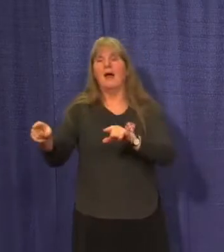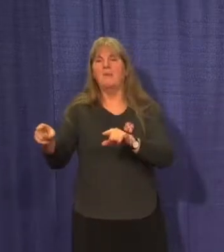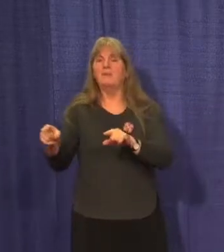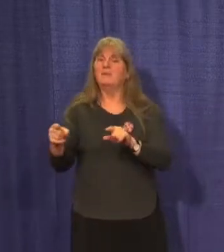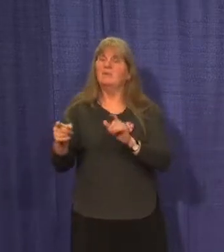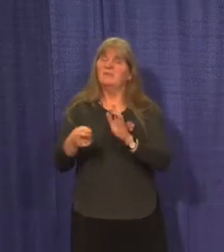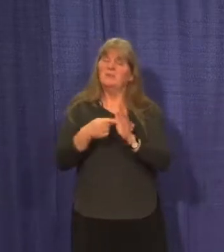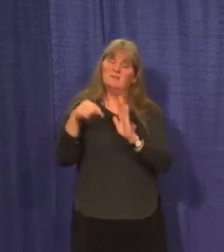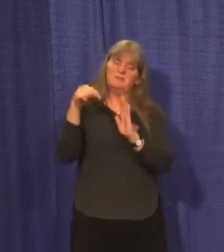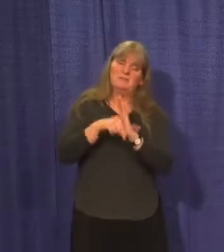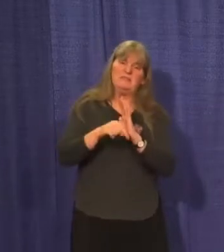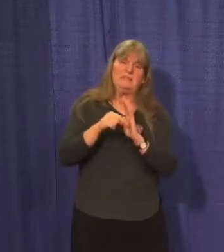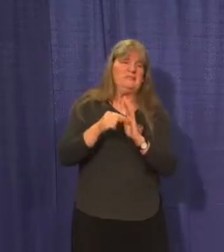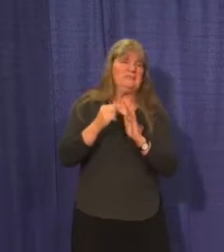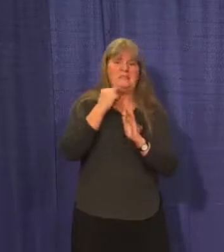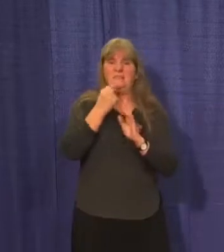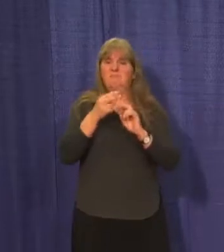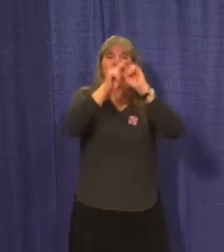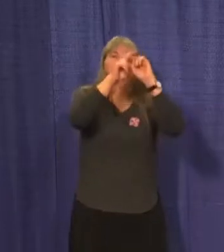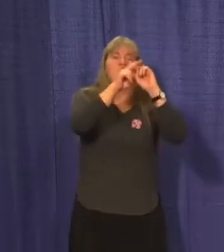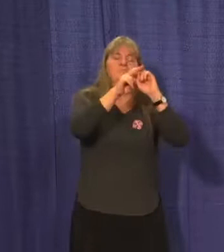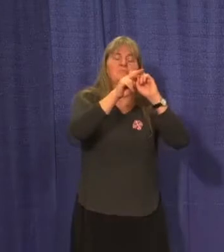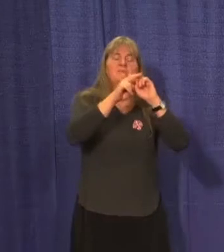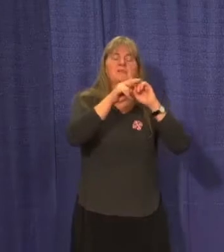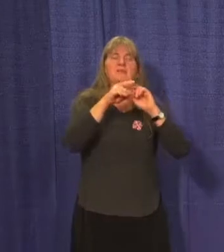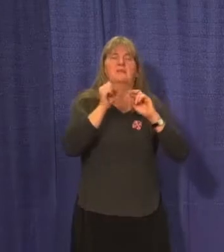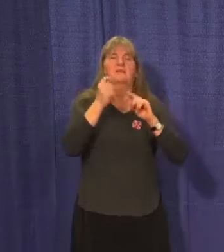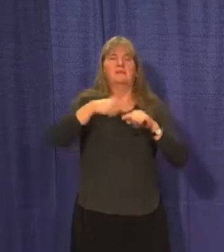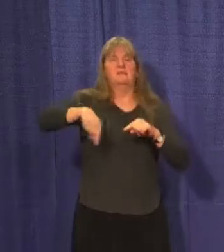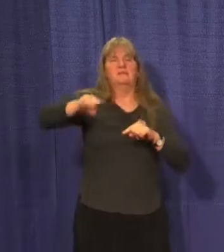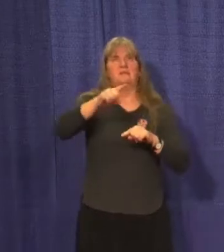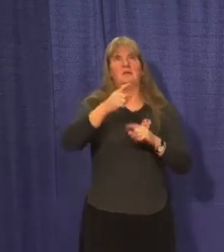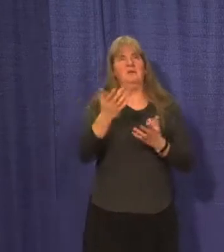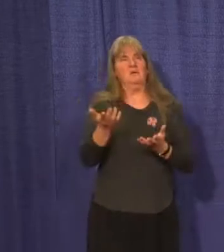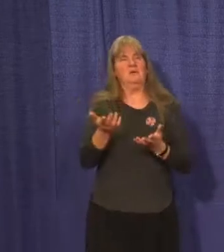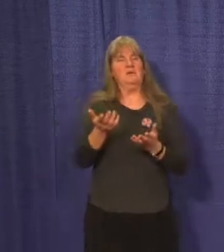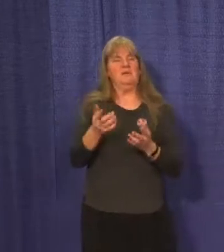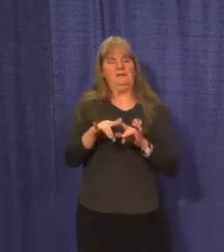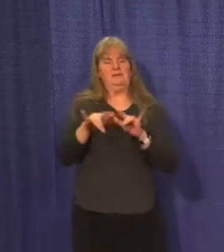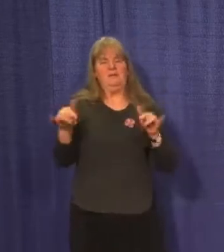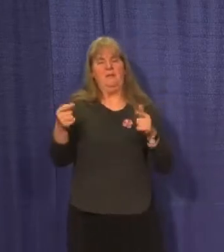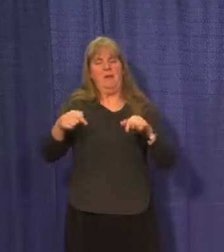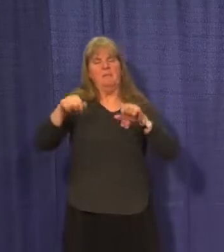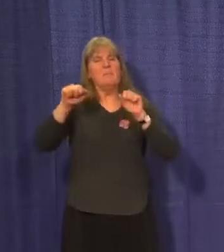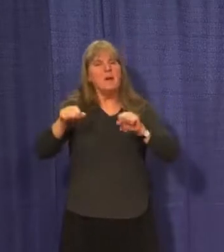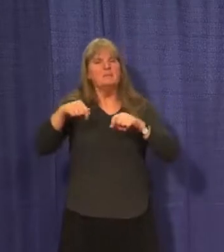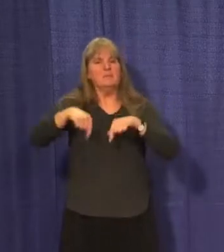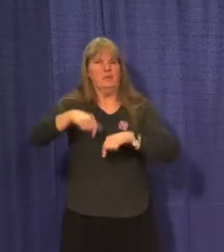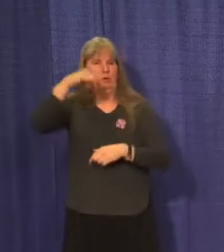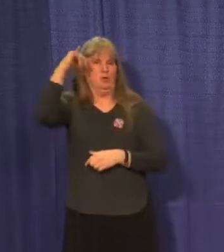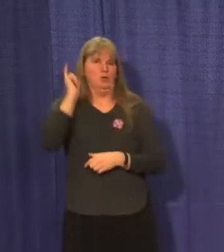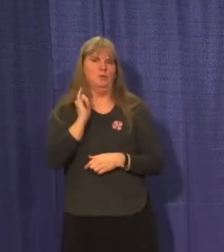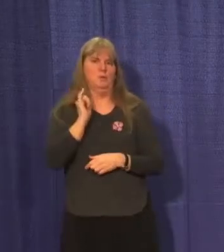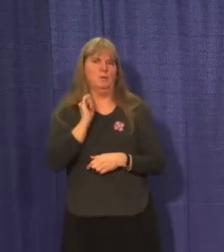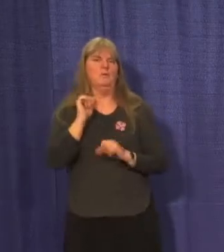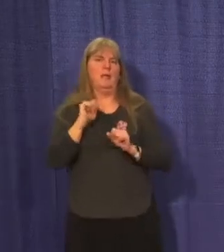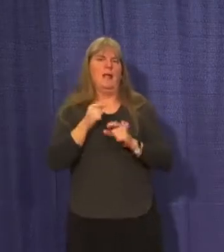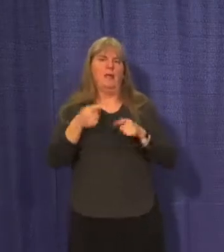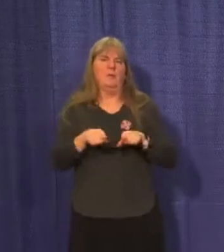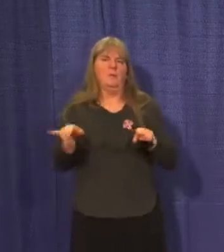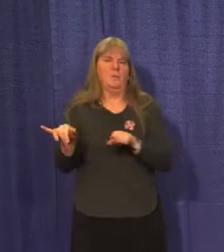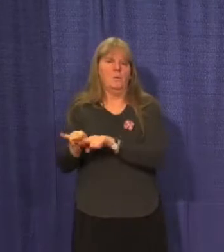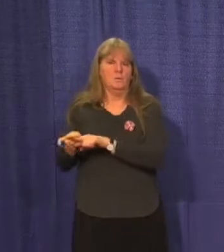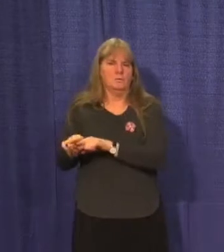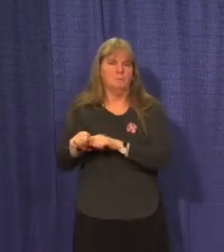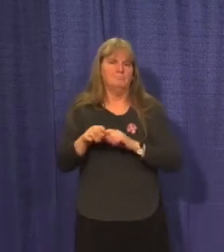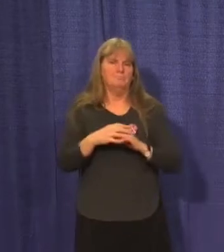serious surges. So we should not think in Yukon that we are any less susceptible, as we have ourselves seen